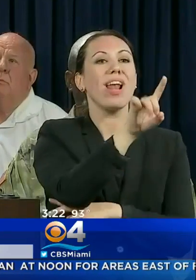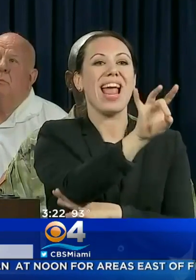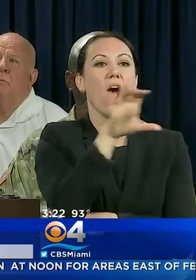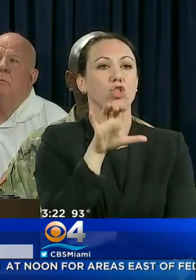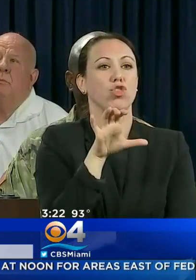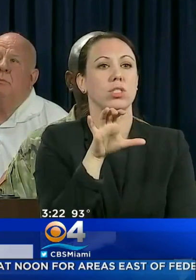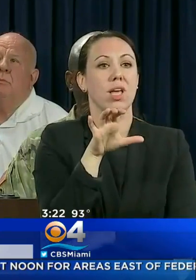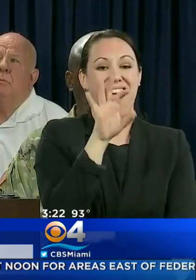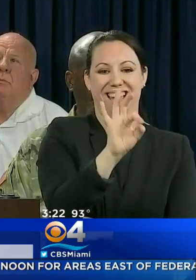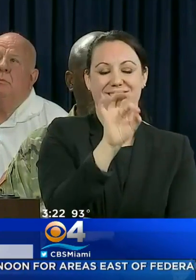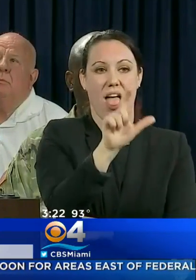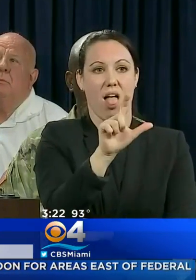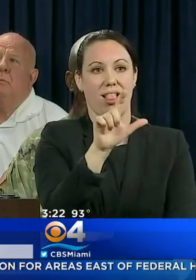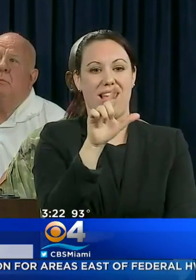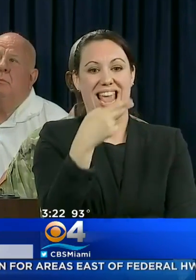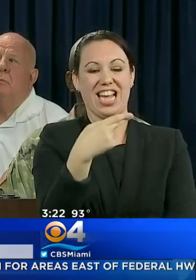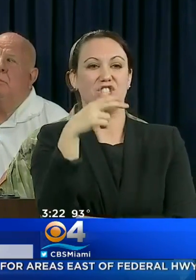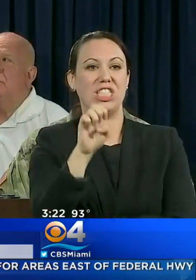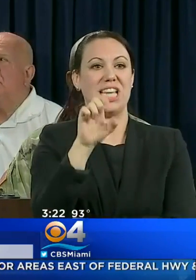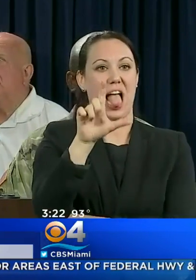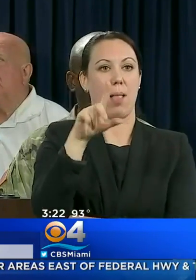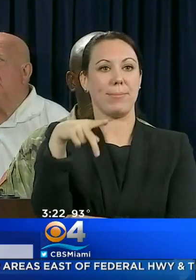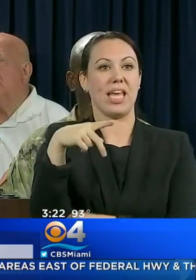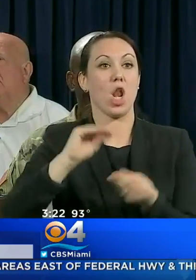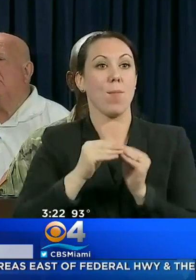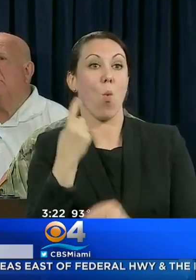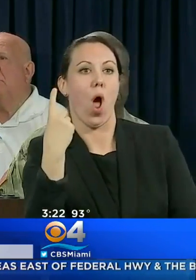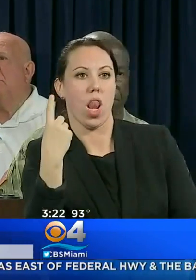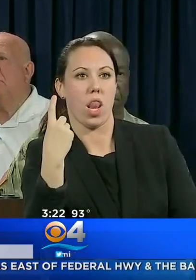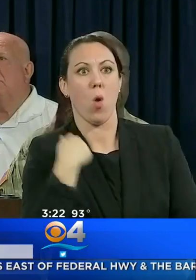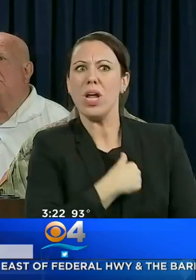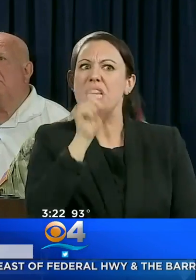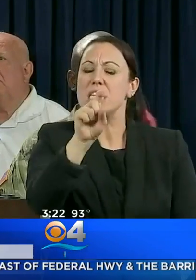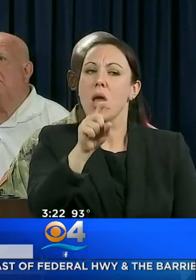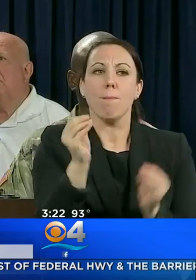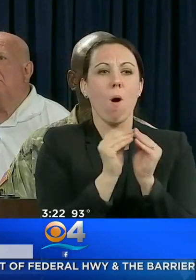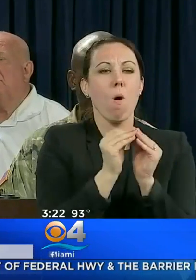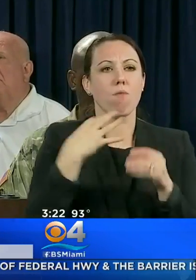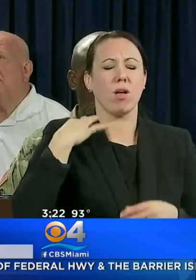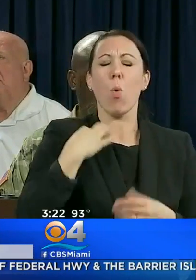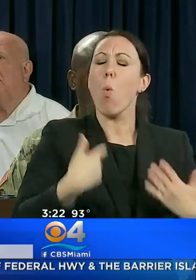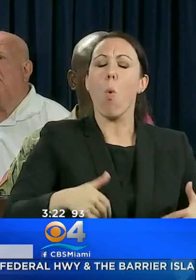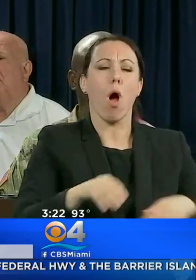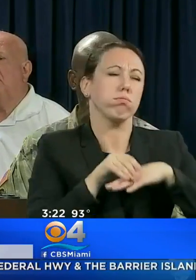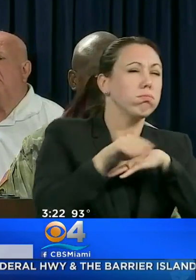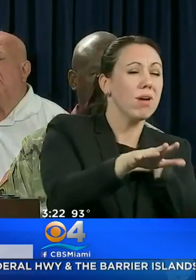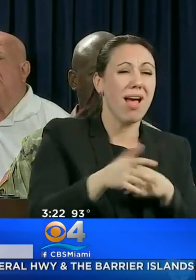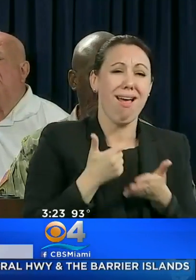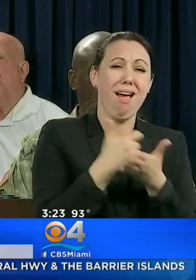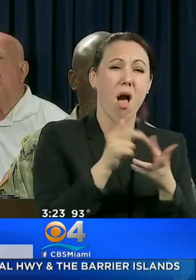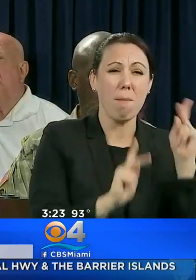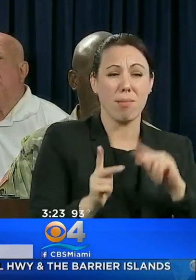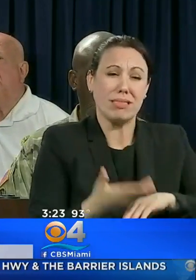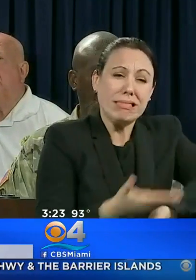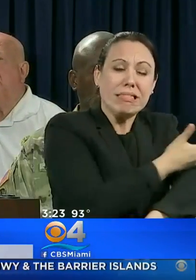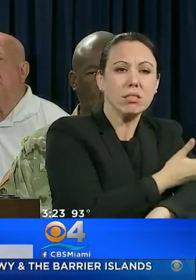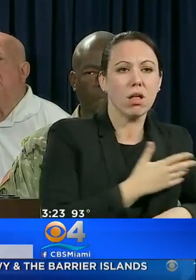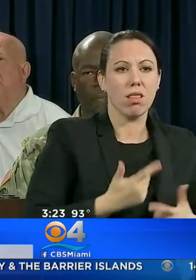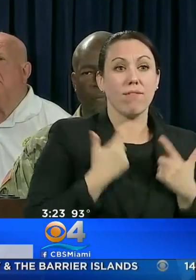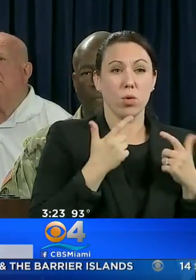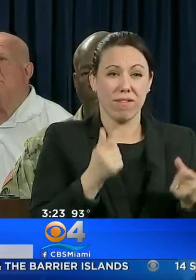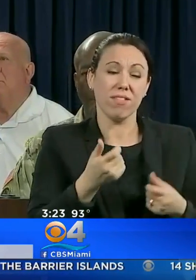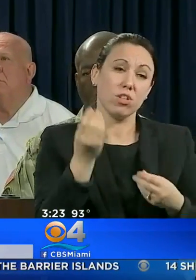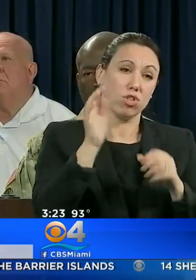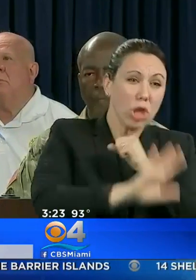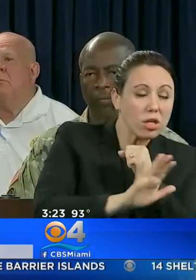-FLHELP-1. WE NEED MORE VOLUNTEERS. YOU MAKE A BIG DIFFERENCE IN PEOPLE'S LIVES. YOU CAN HELP WITH SHELTERS, FOOD